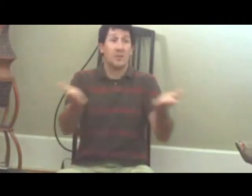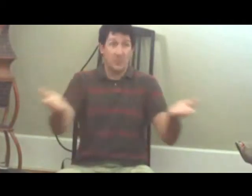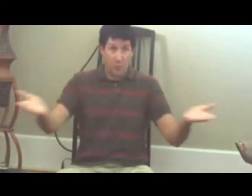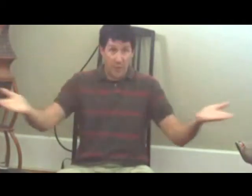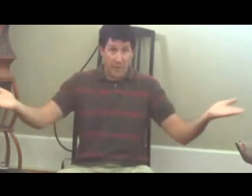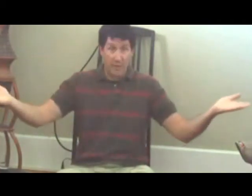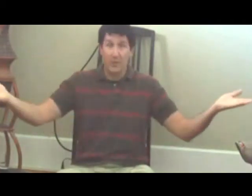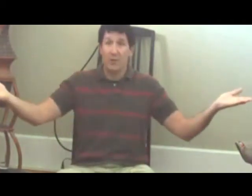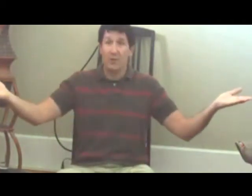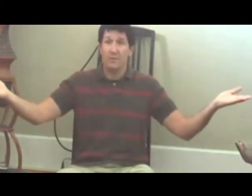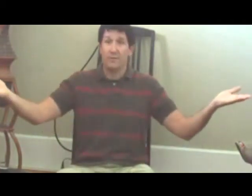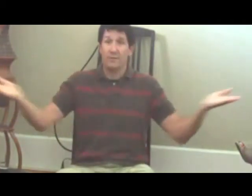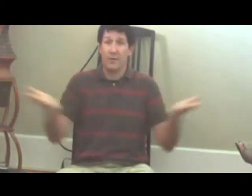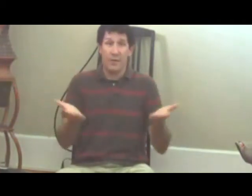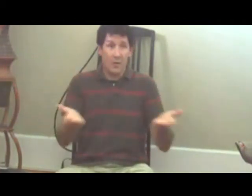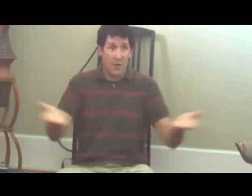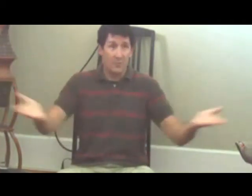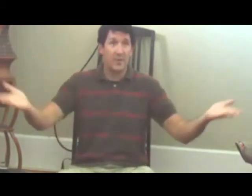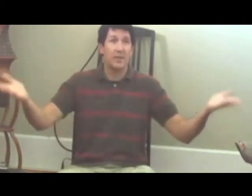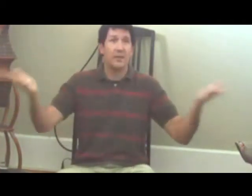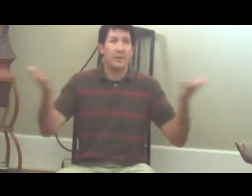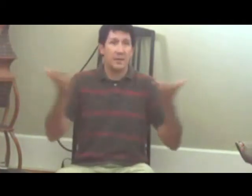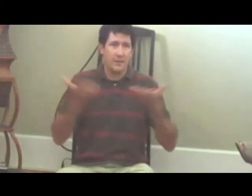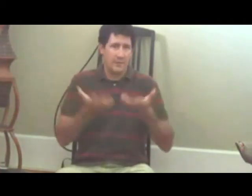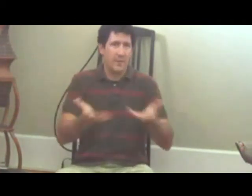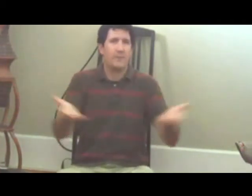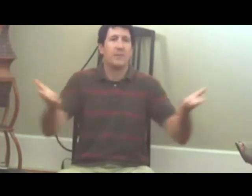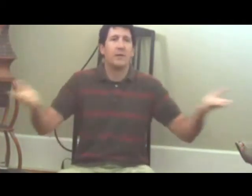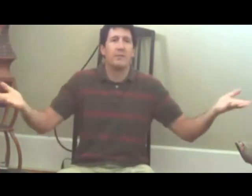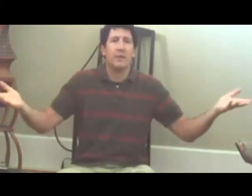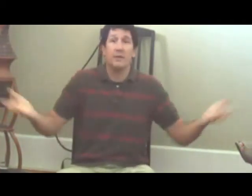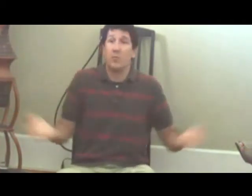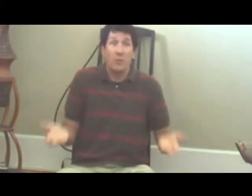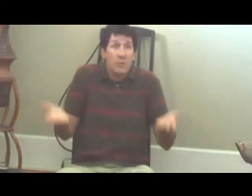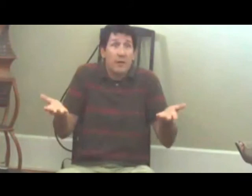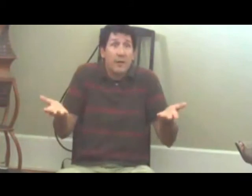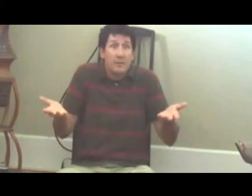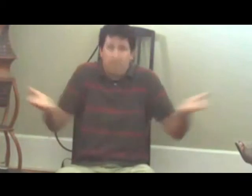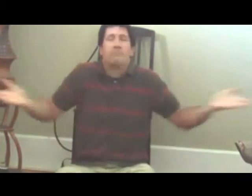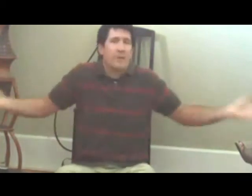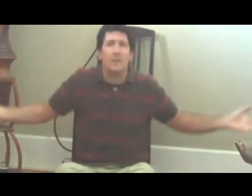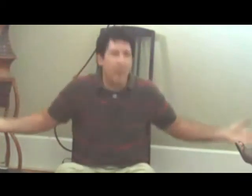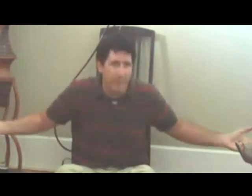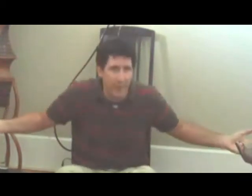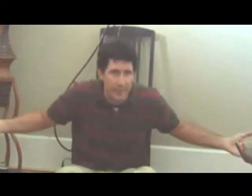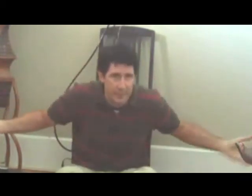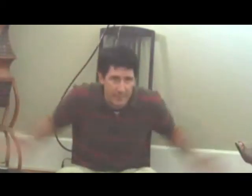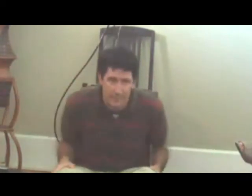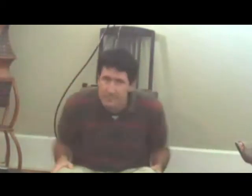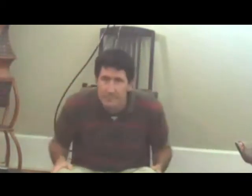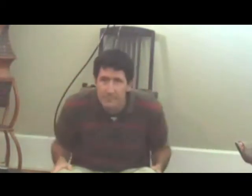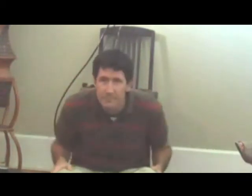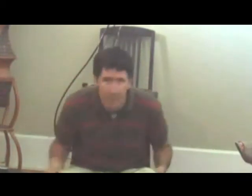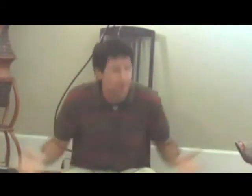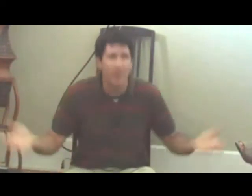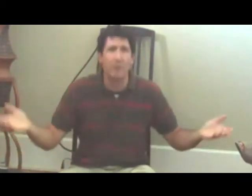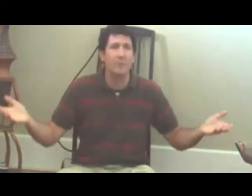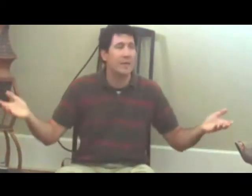spread love, harmony, everything, everything, we will be, in paradise, everybody will be